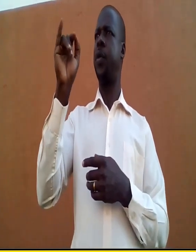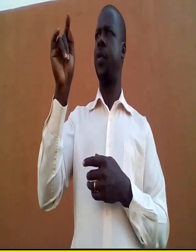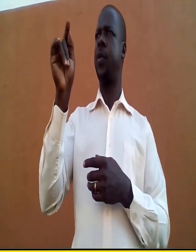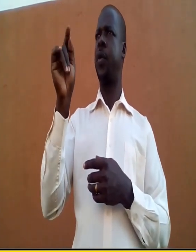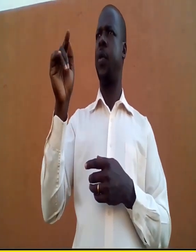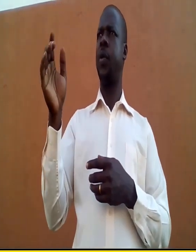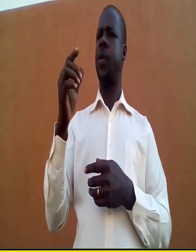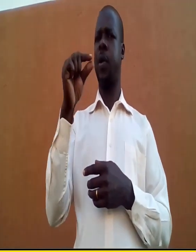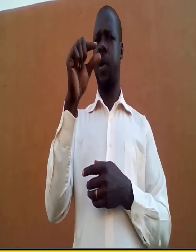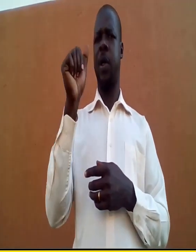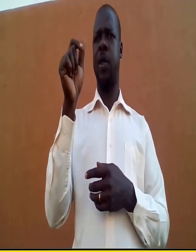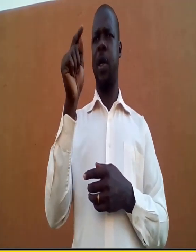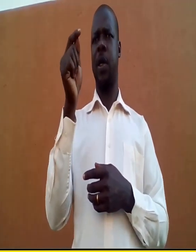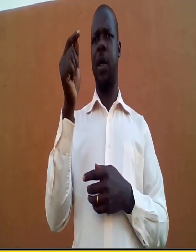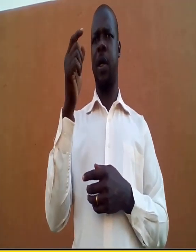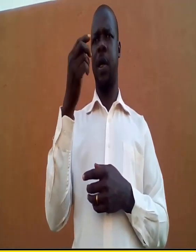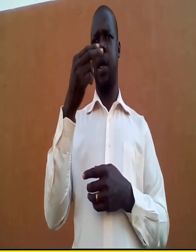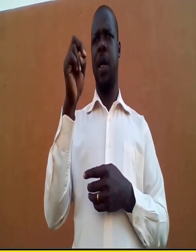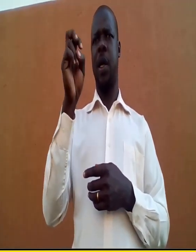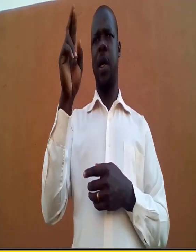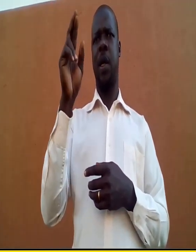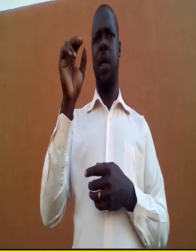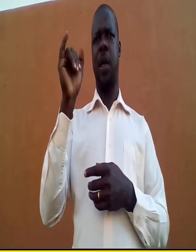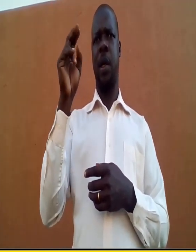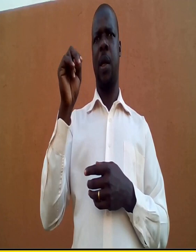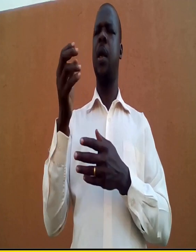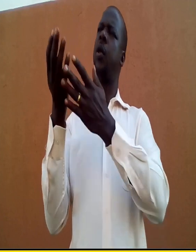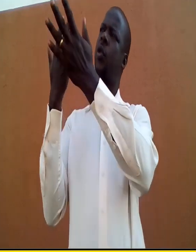They also have fruit gathering.